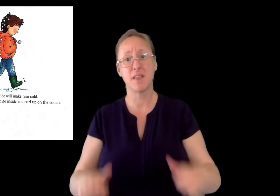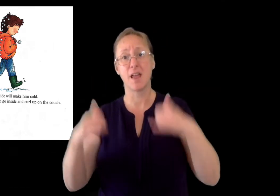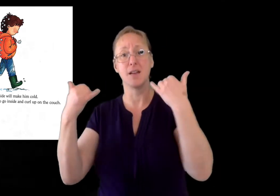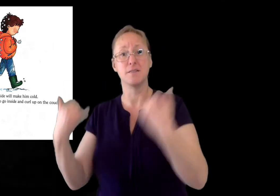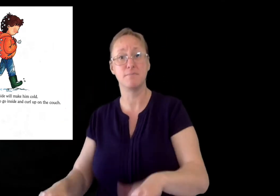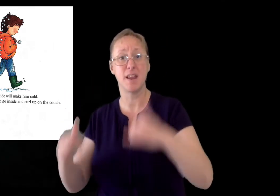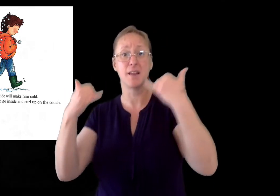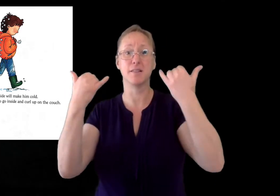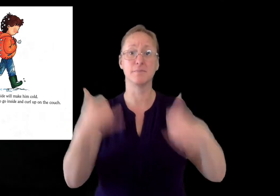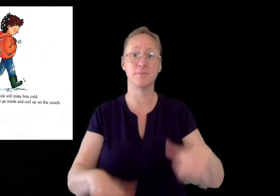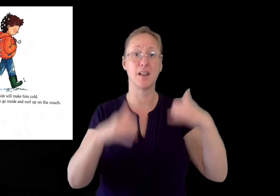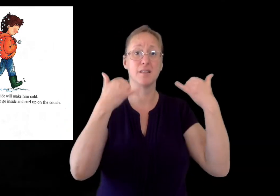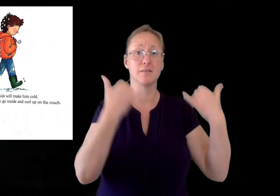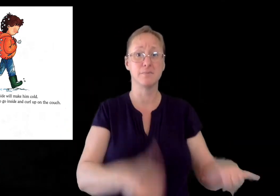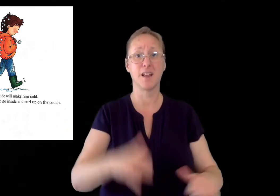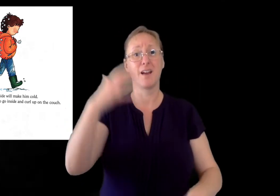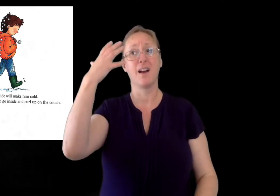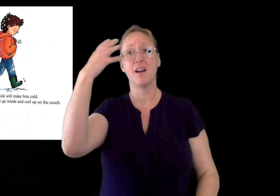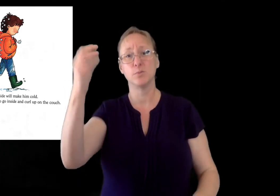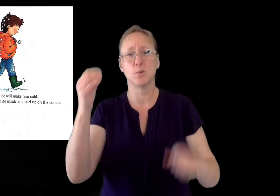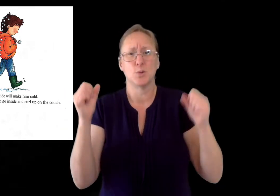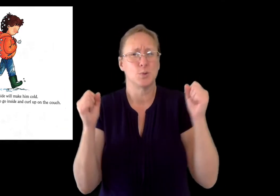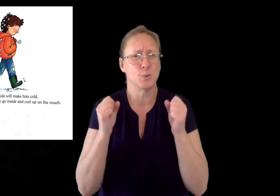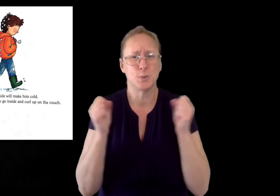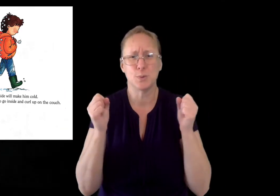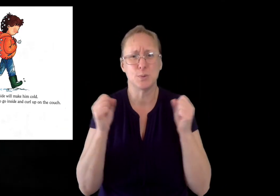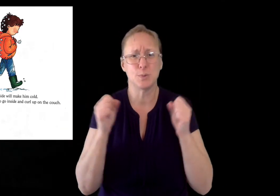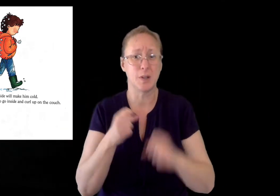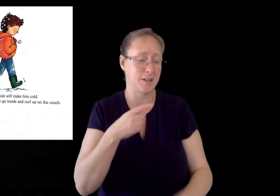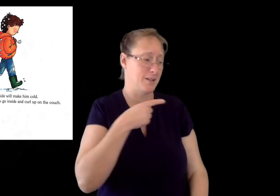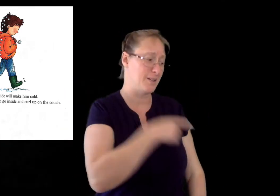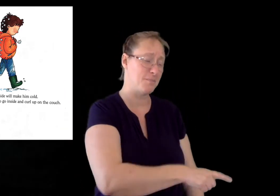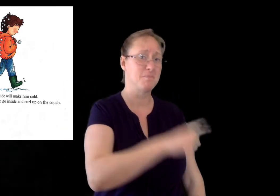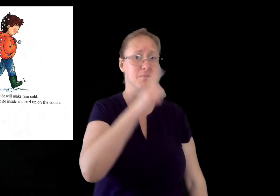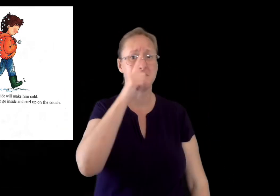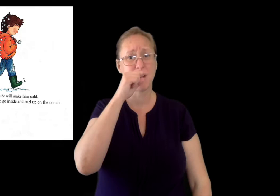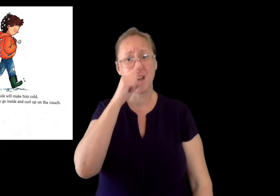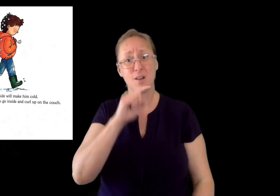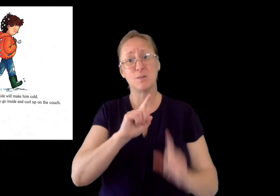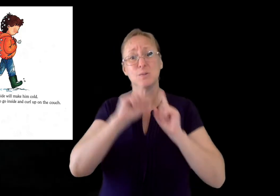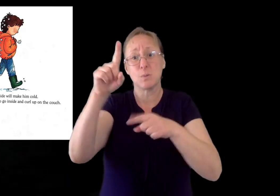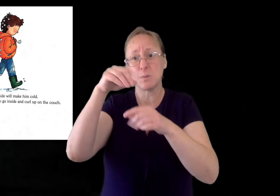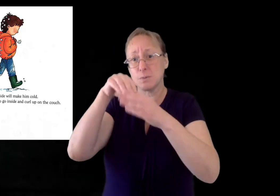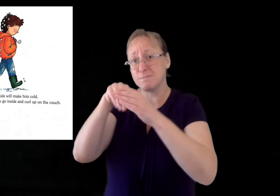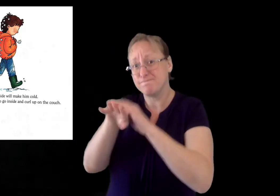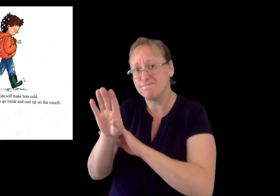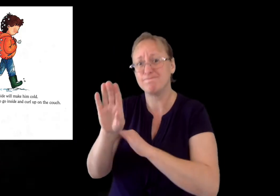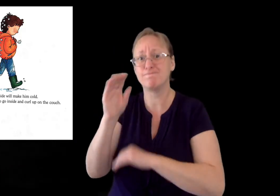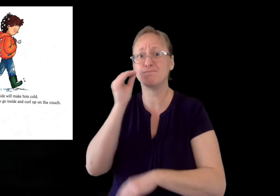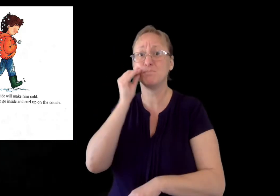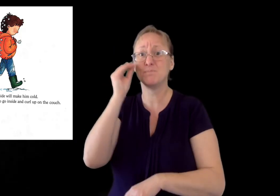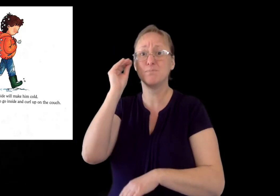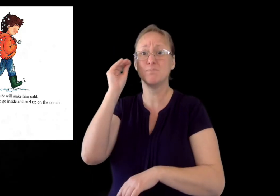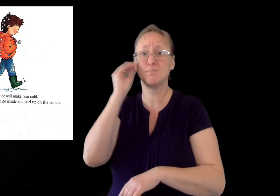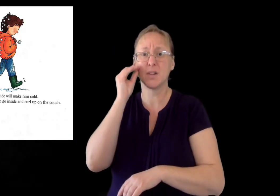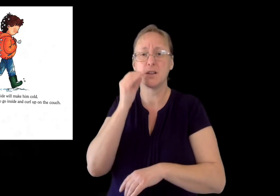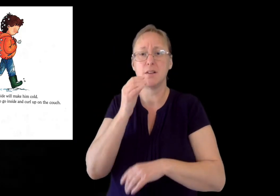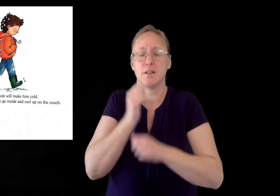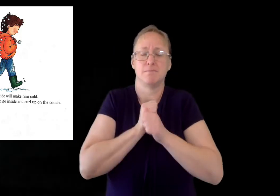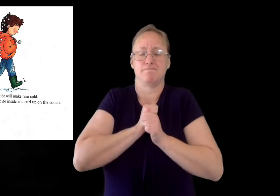Playing outside will make him cold. He'll want to go inside and curl up on